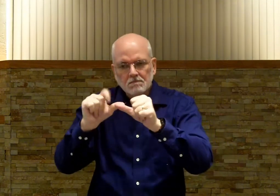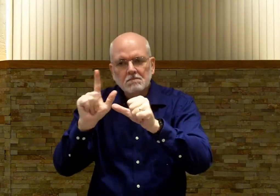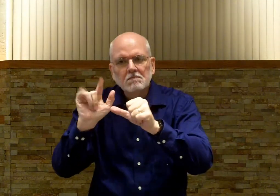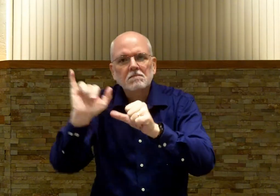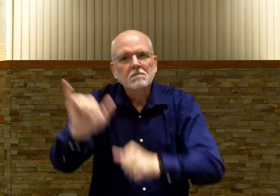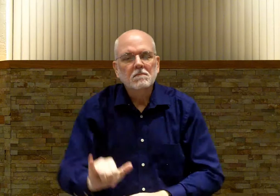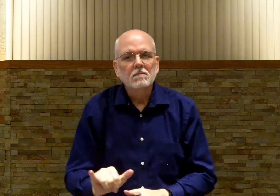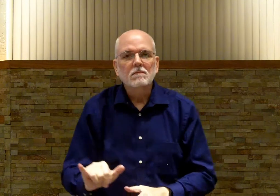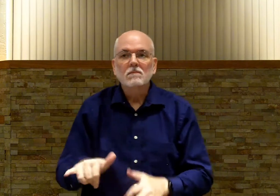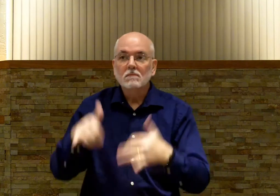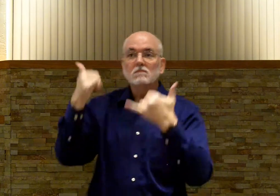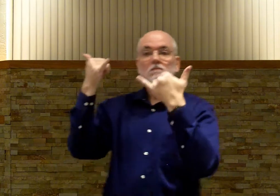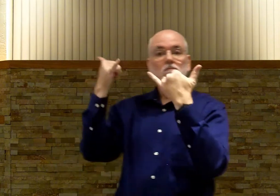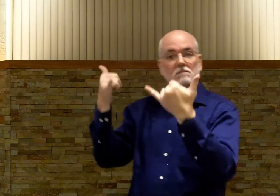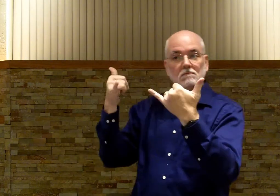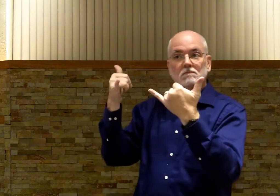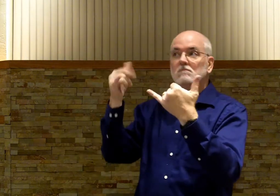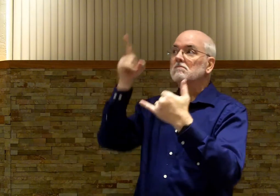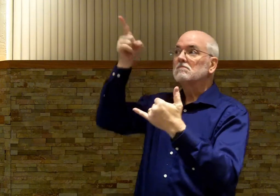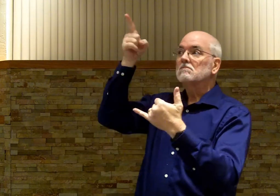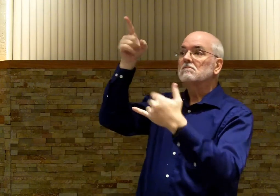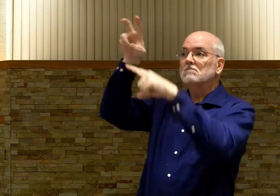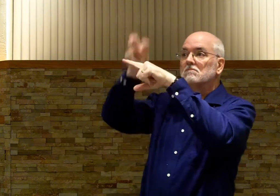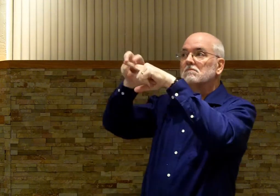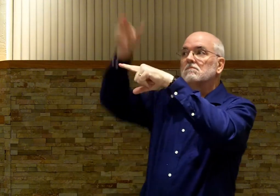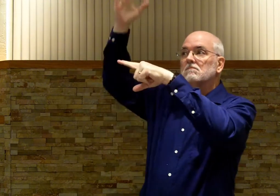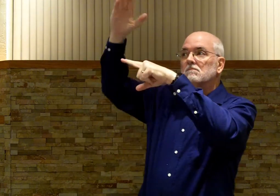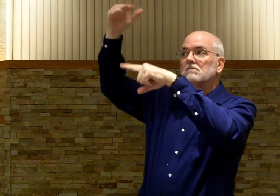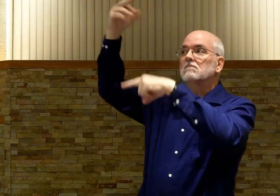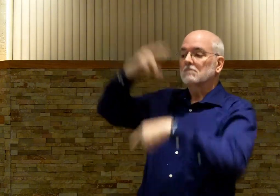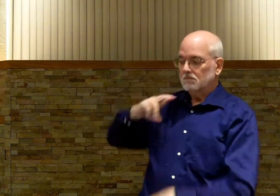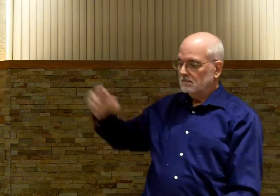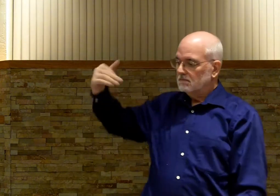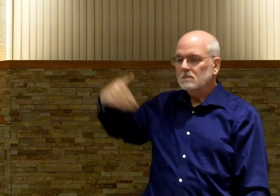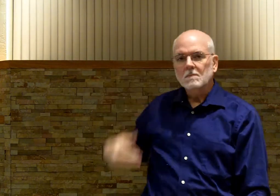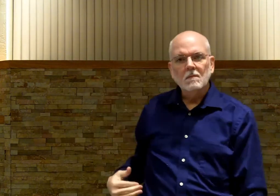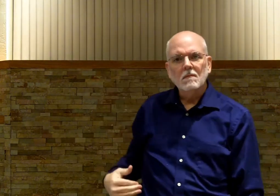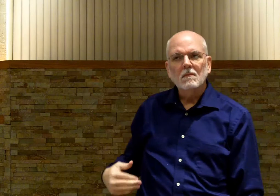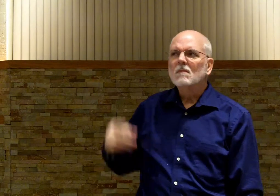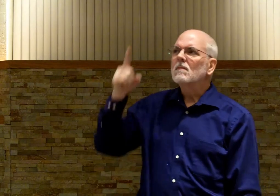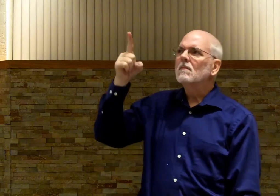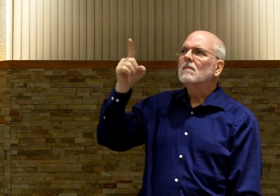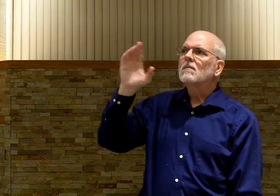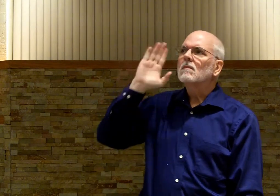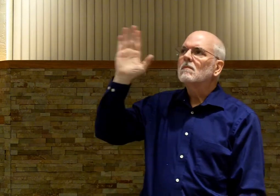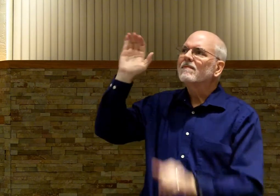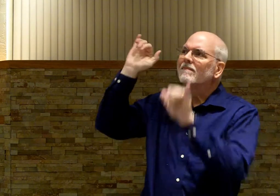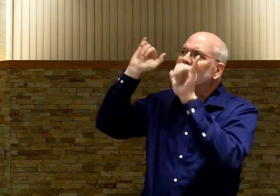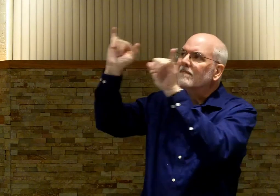is sitting at God's right side, and he will stay there until his enemies are put